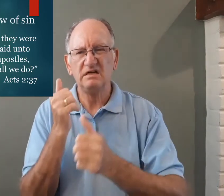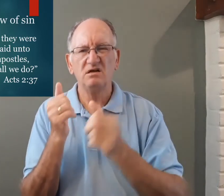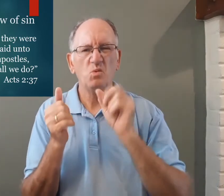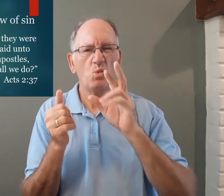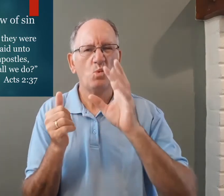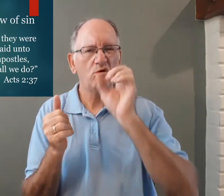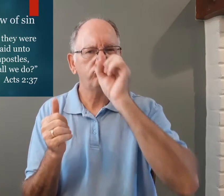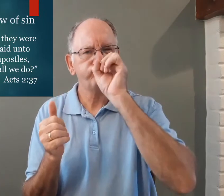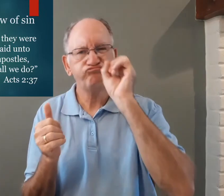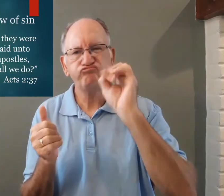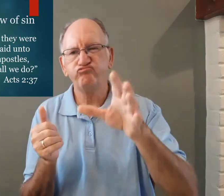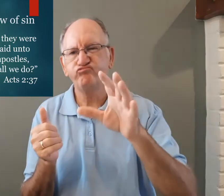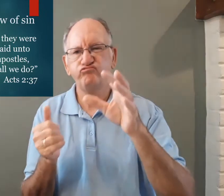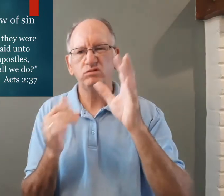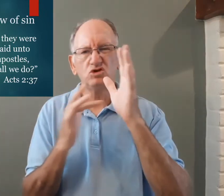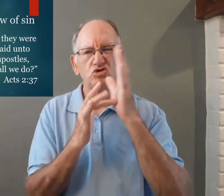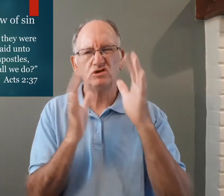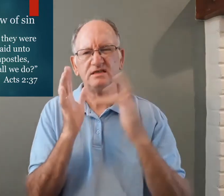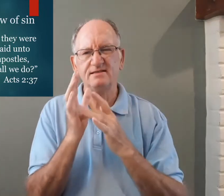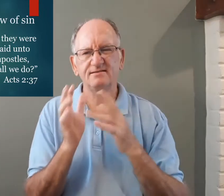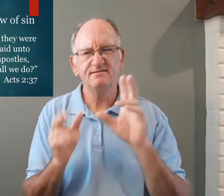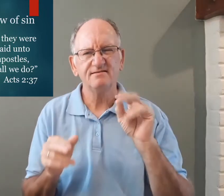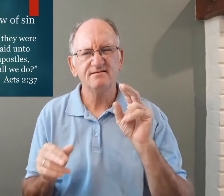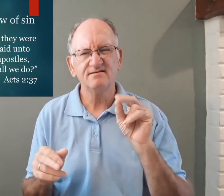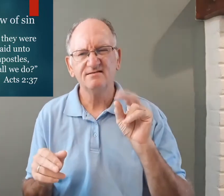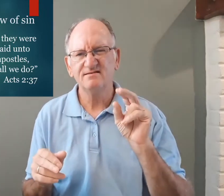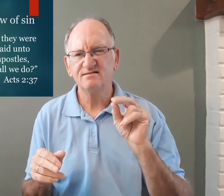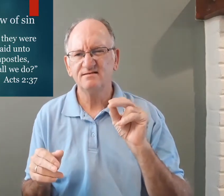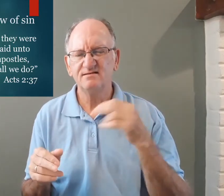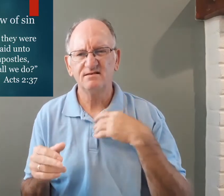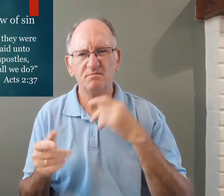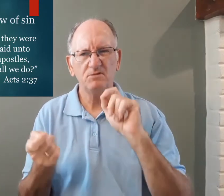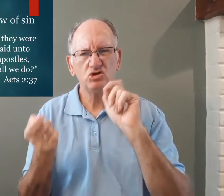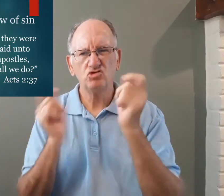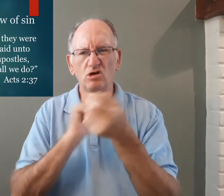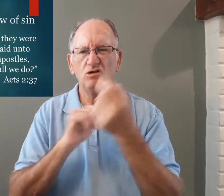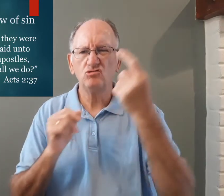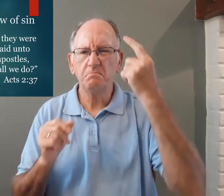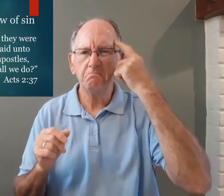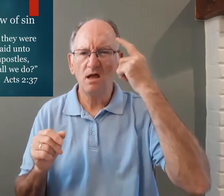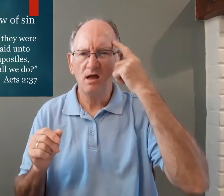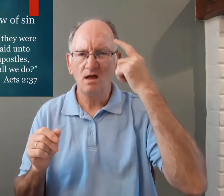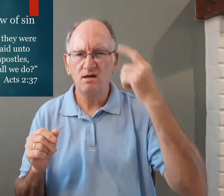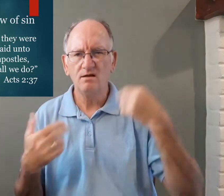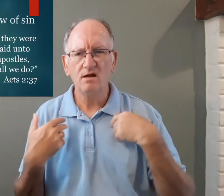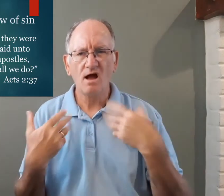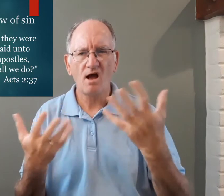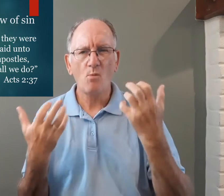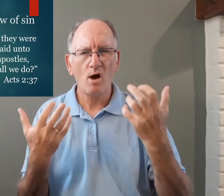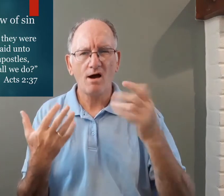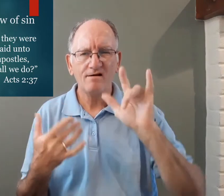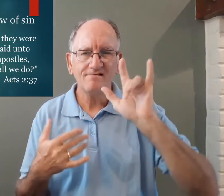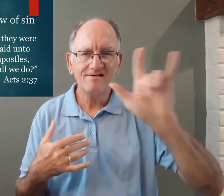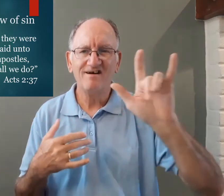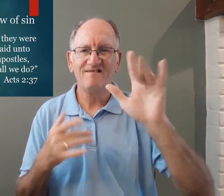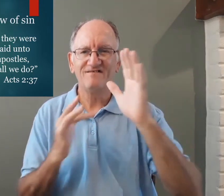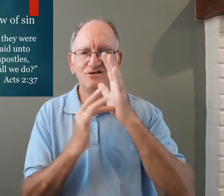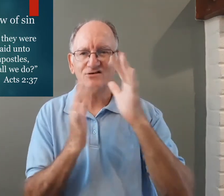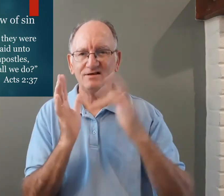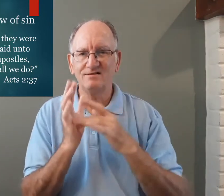want to be mean or to neglect Jesus so they changed their minds and they wanted